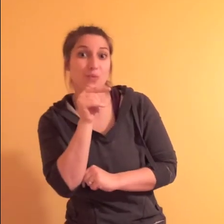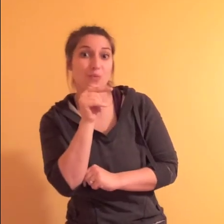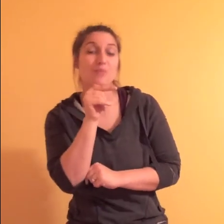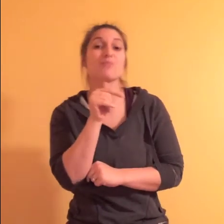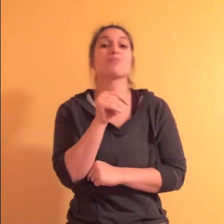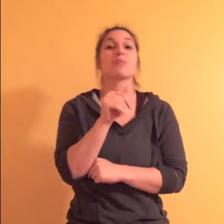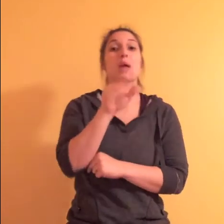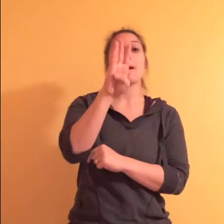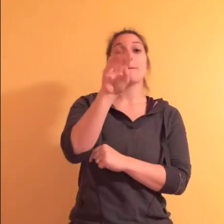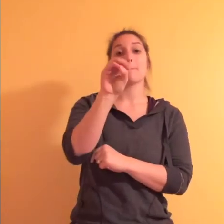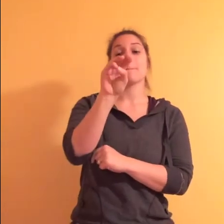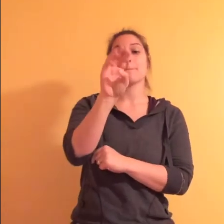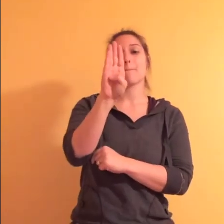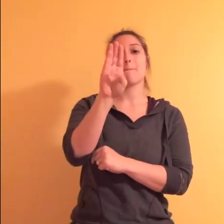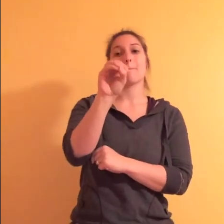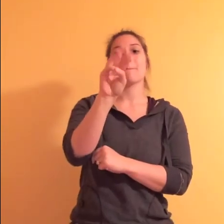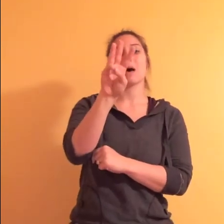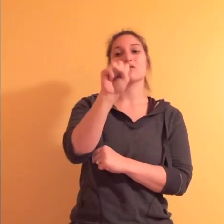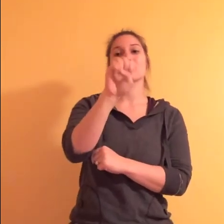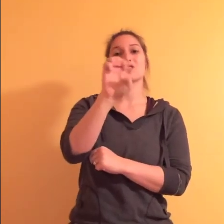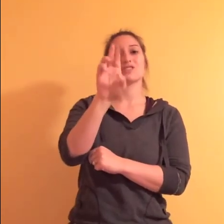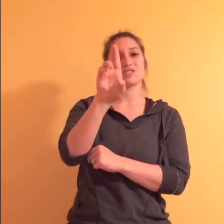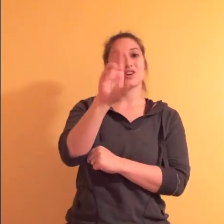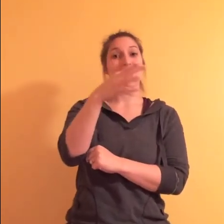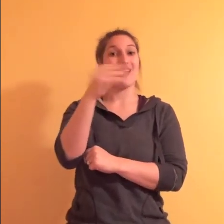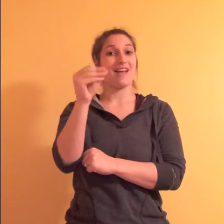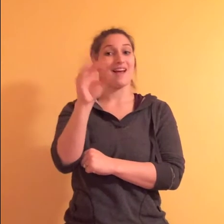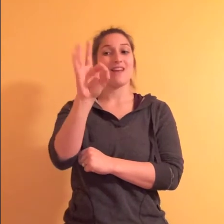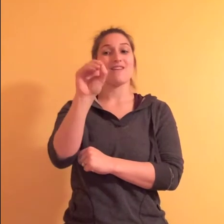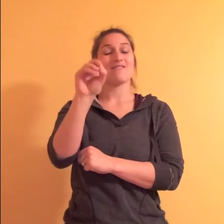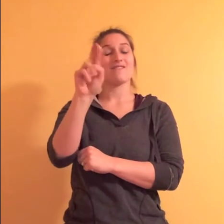Bowser from Sha-na-na and Arthur Fonzarelli.